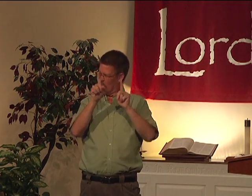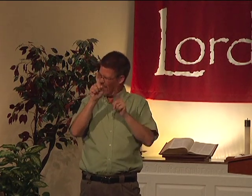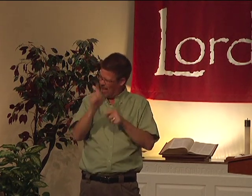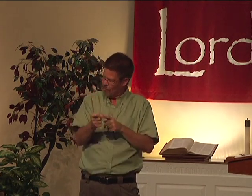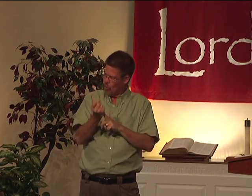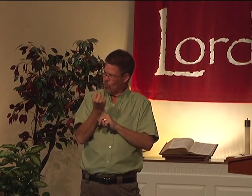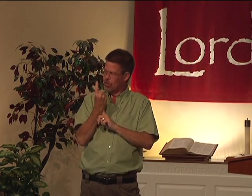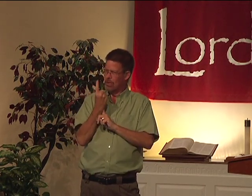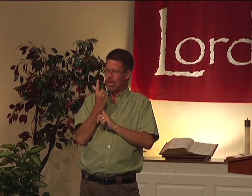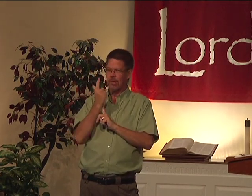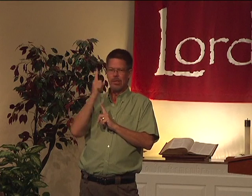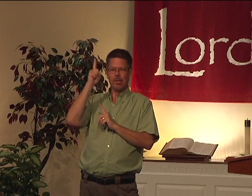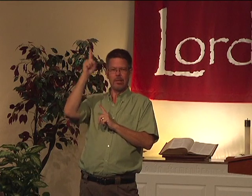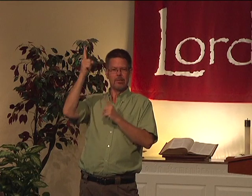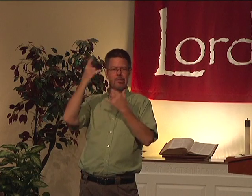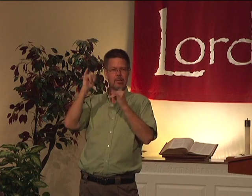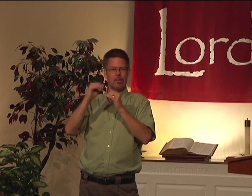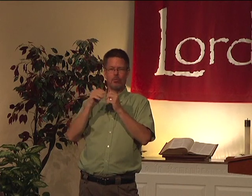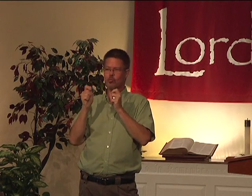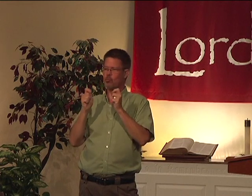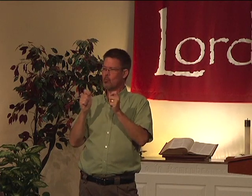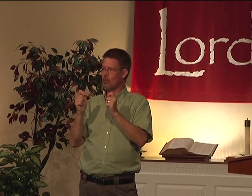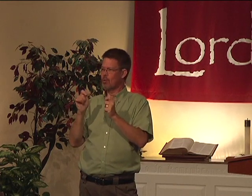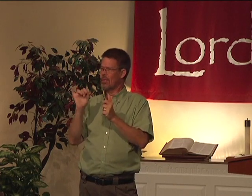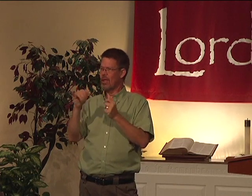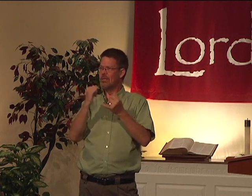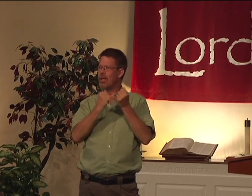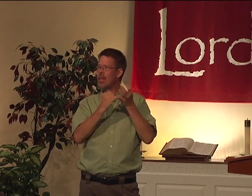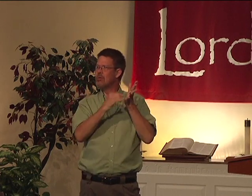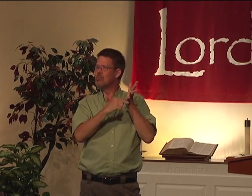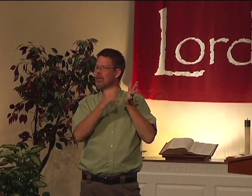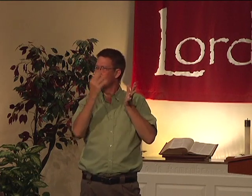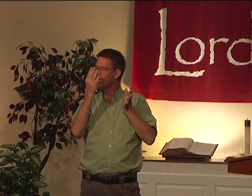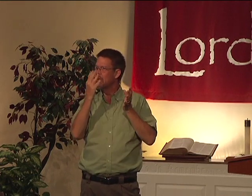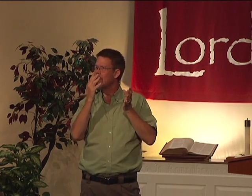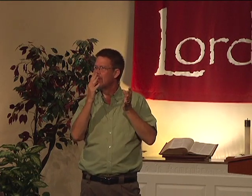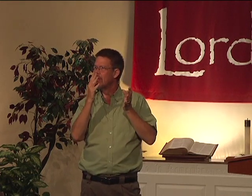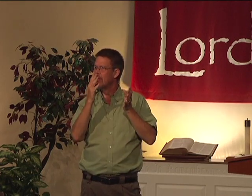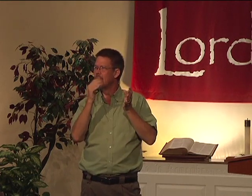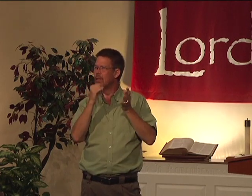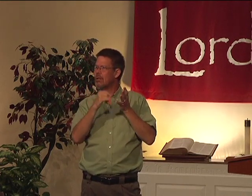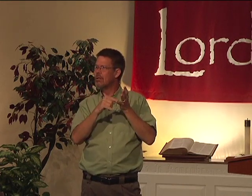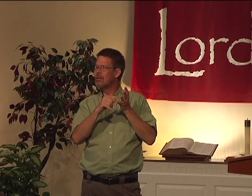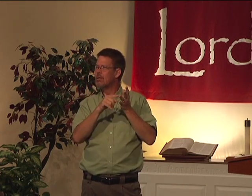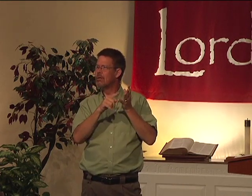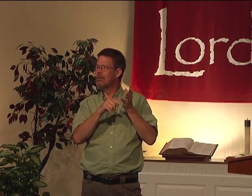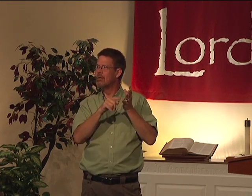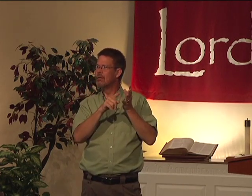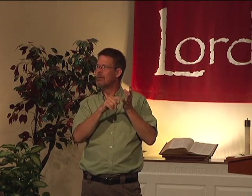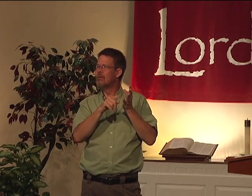We are questioning that because we don't understand it. But he is still in control. And that's what the last part of that says.